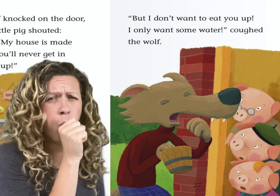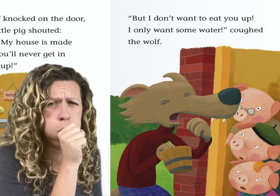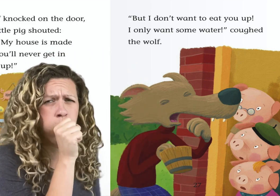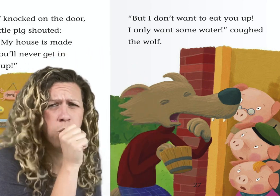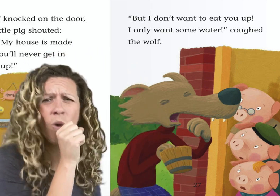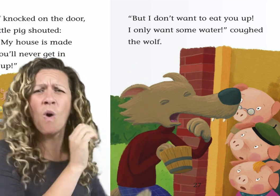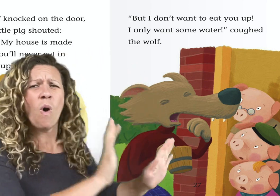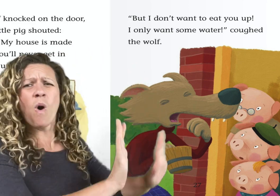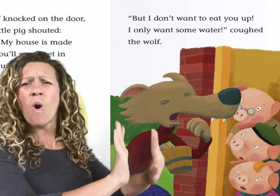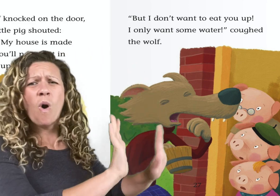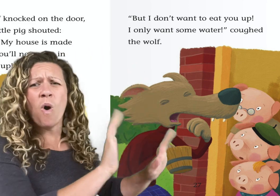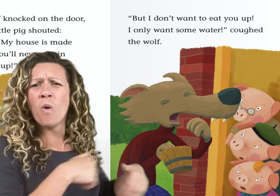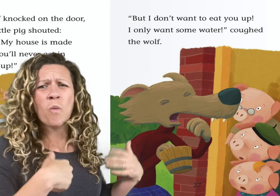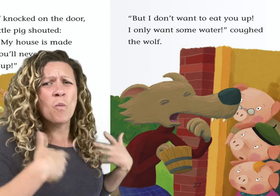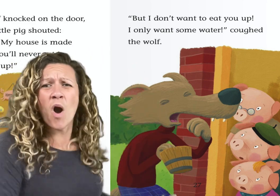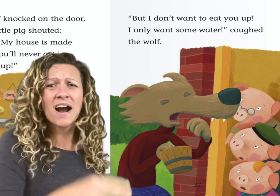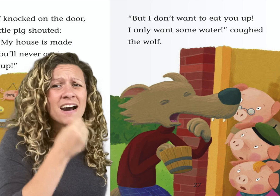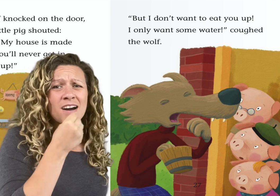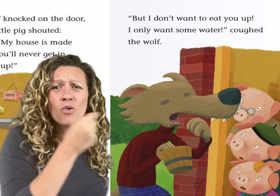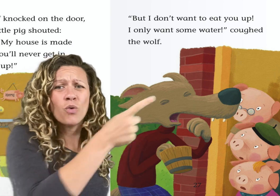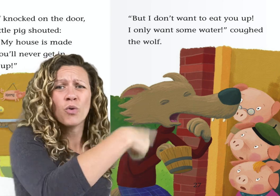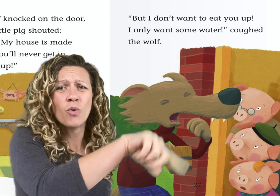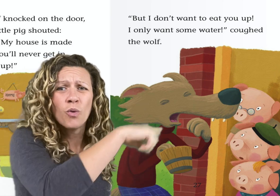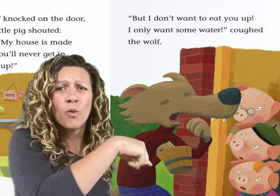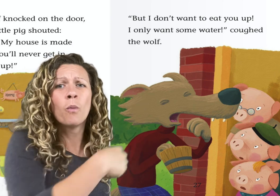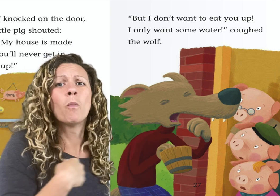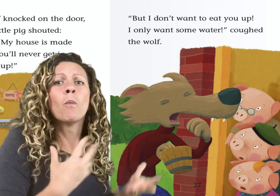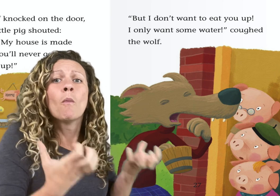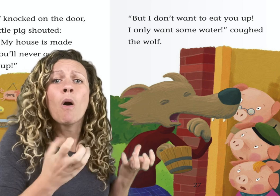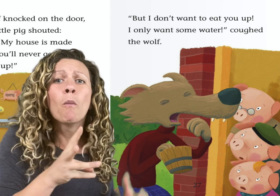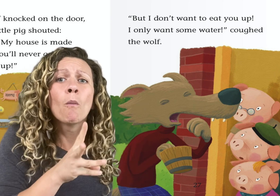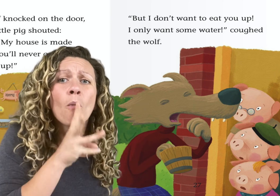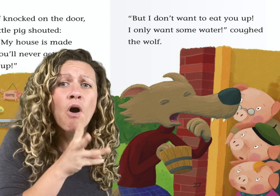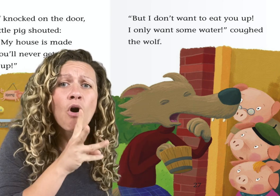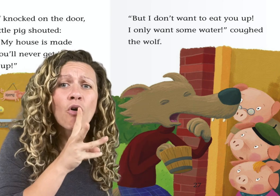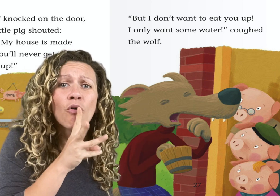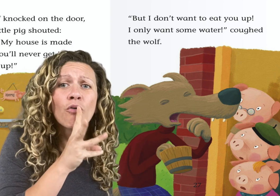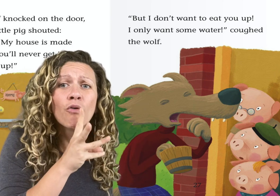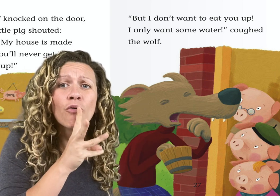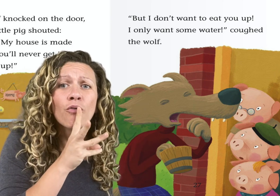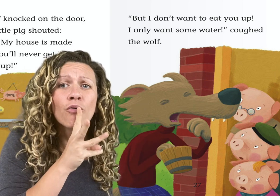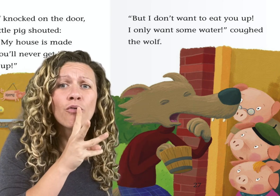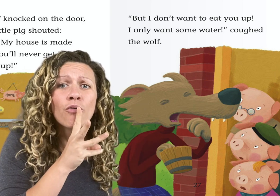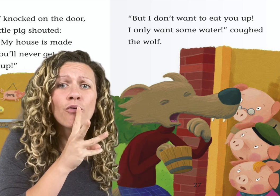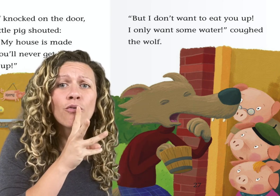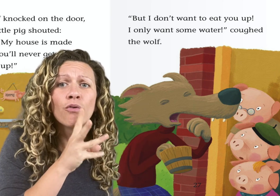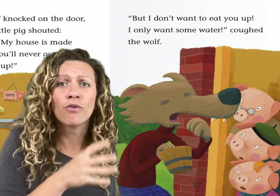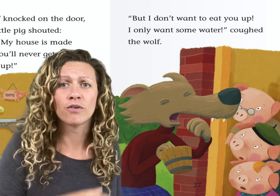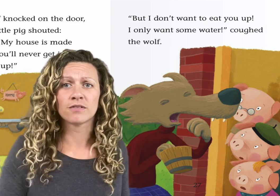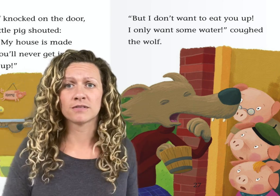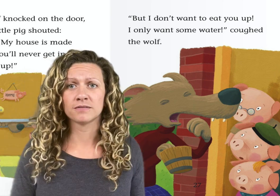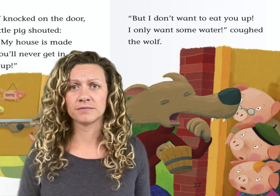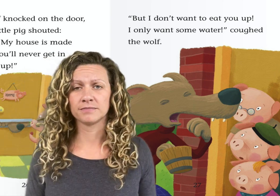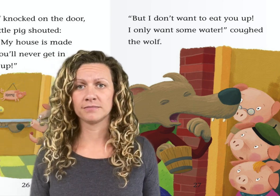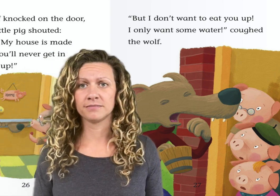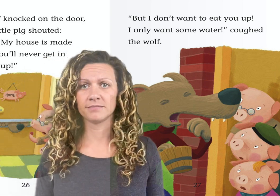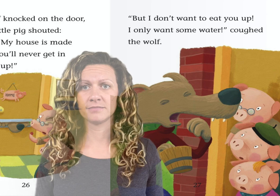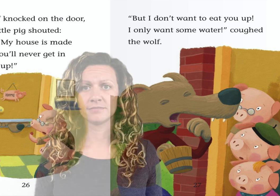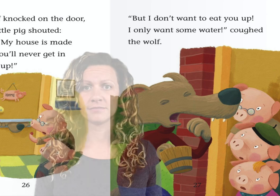But I don't want to eat you up. I only want some water, coughed the wolf.